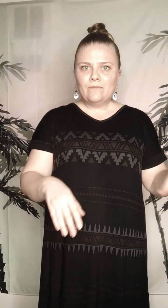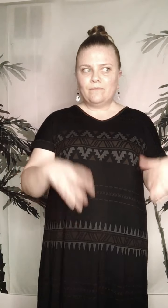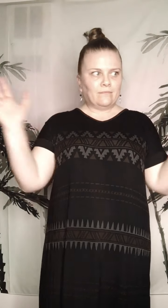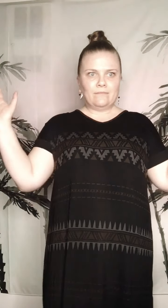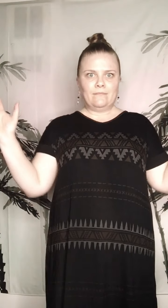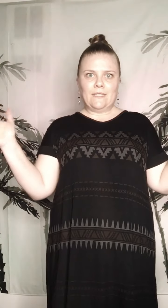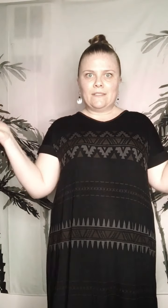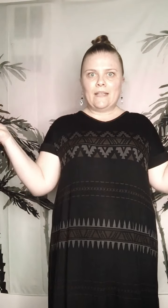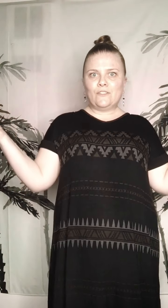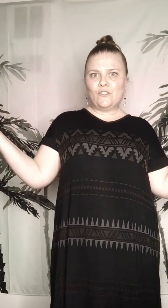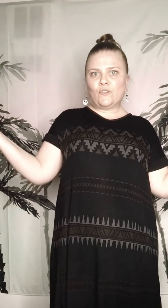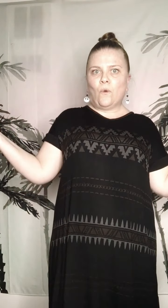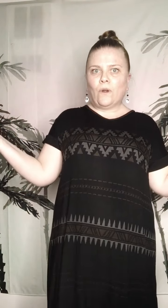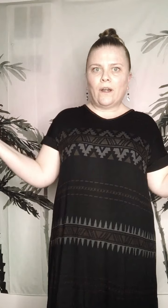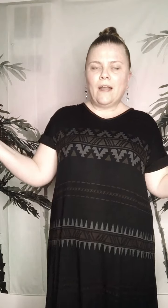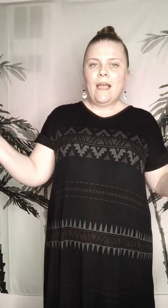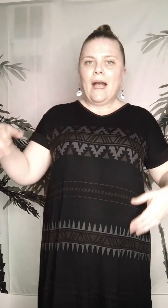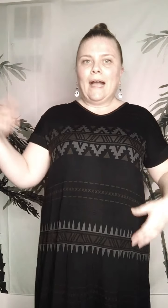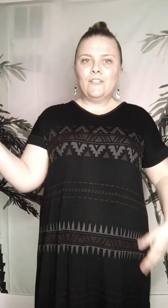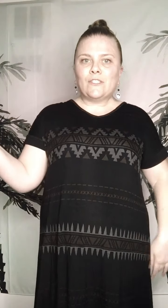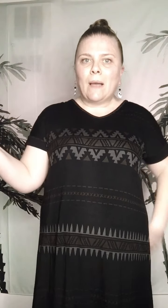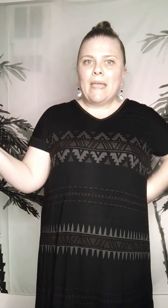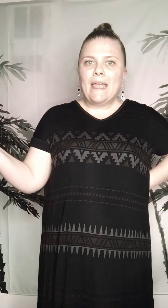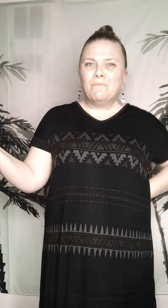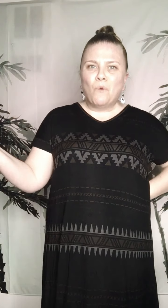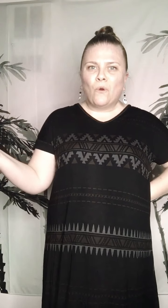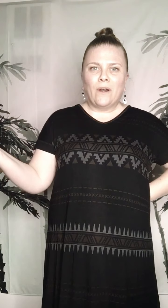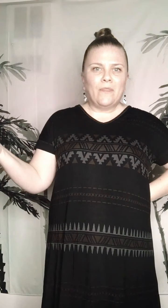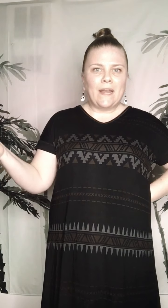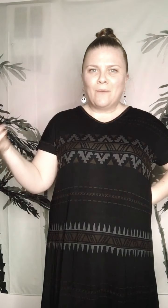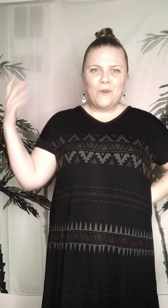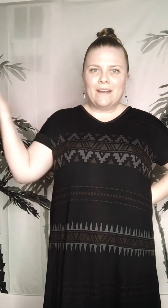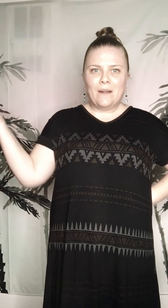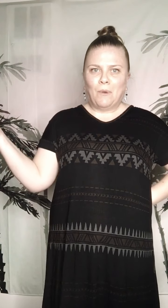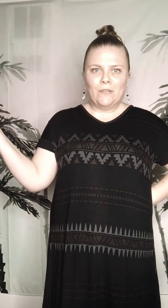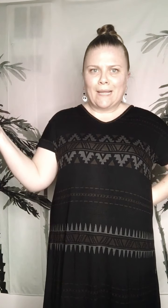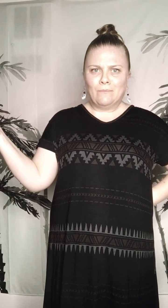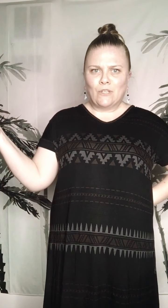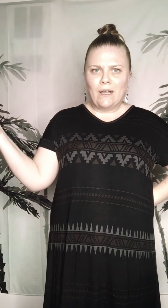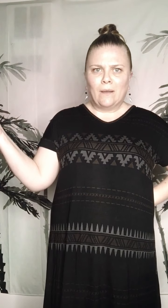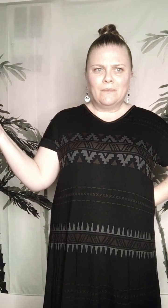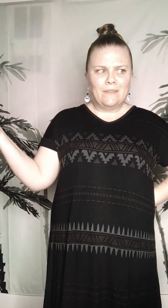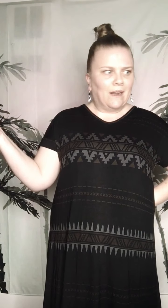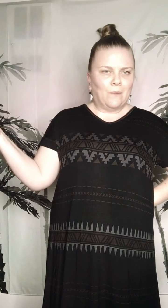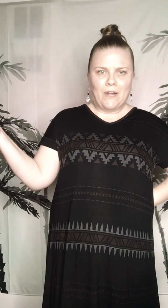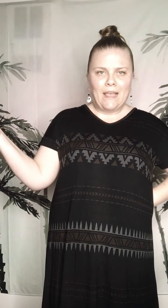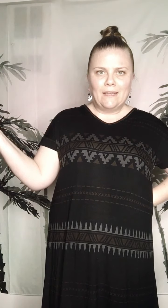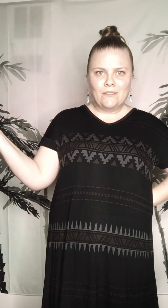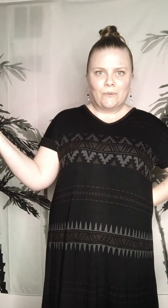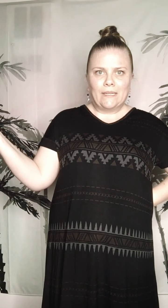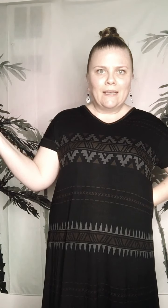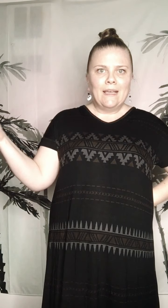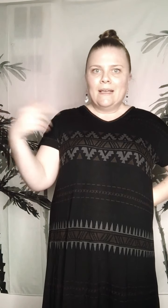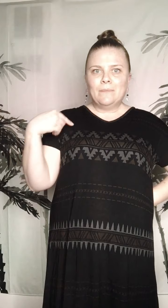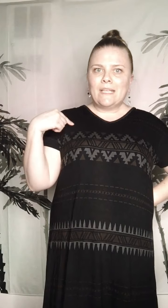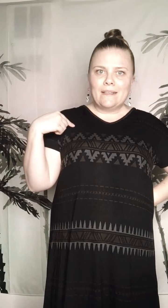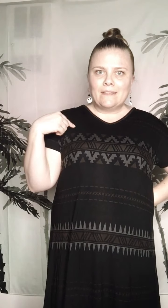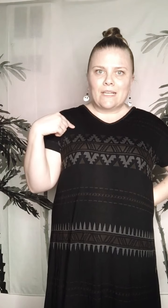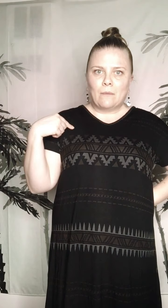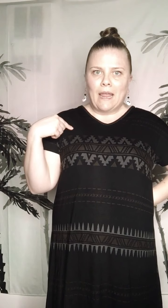that's like score. I just got paid more than I would at a part-time job that I would hate doing. I'm selling this out of my